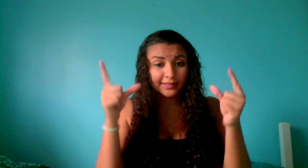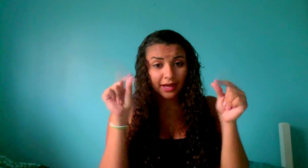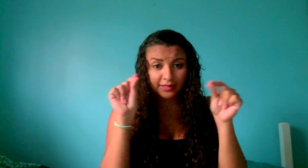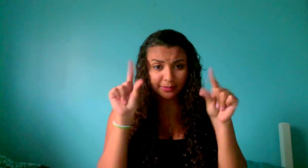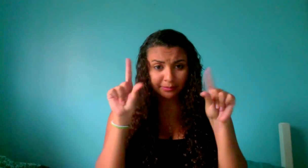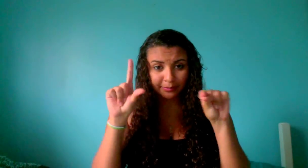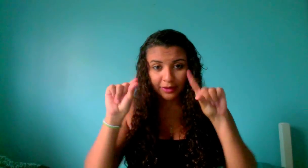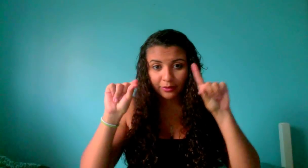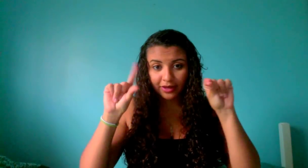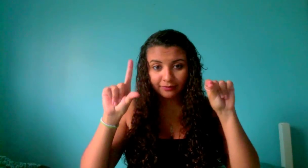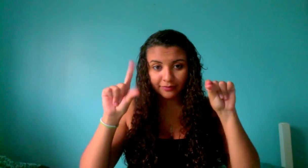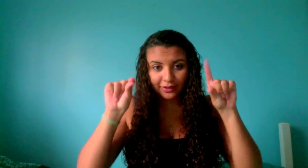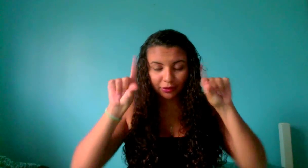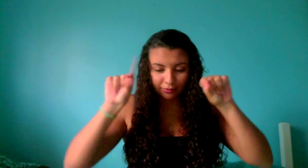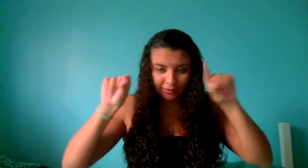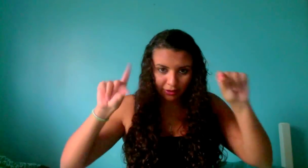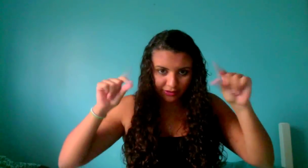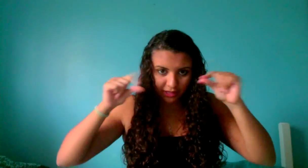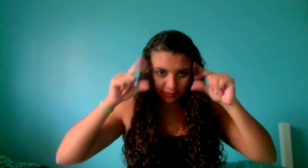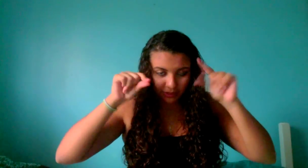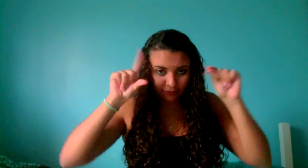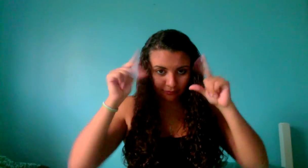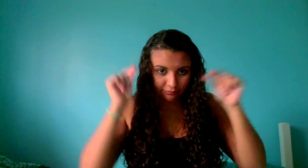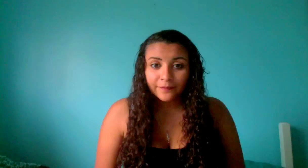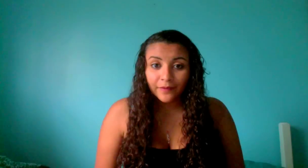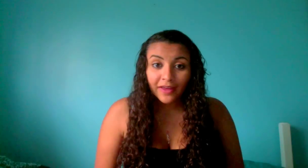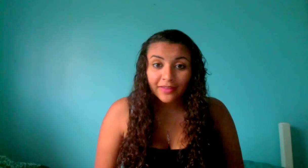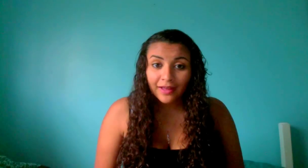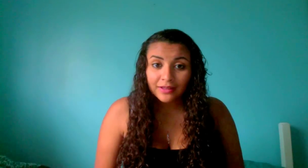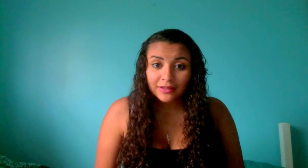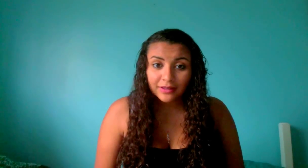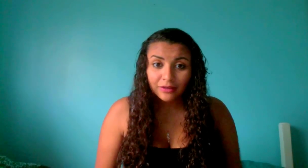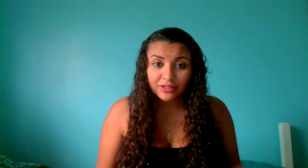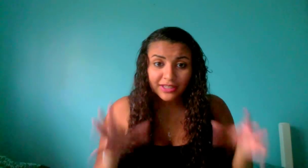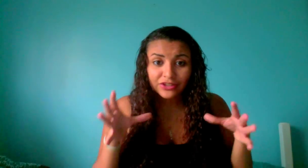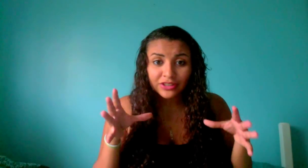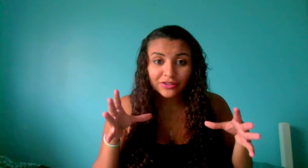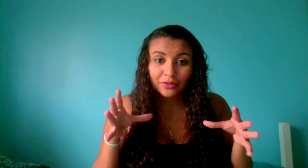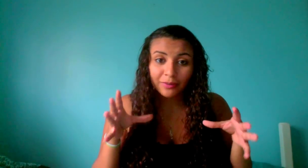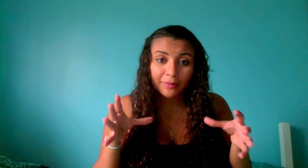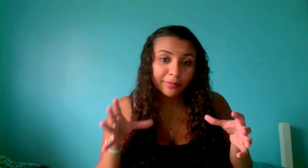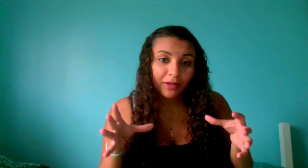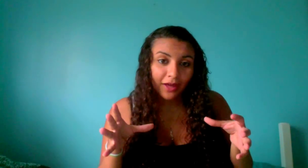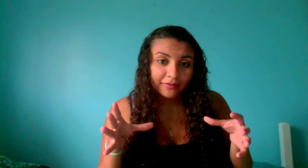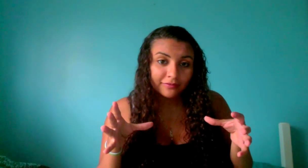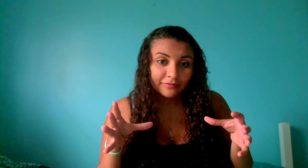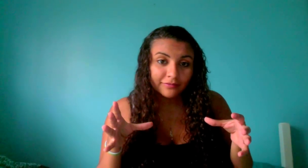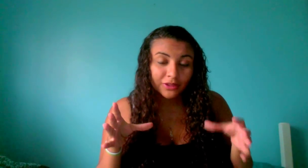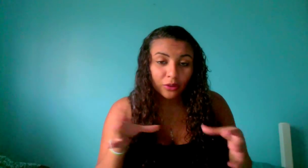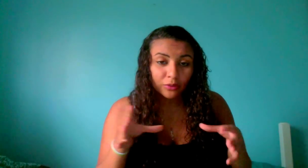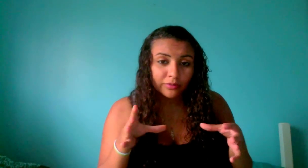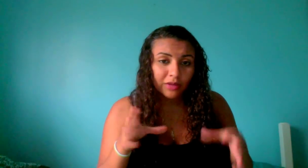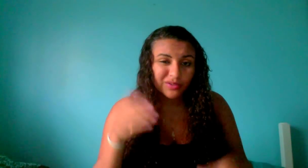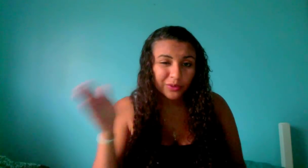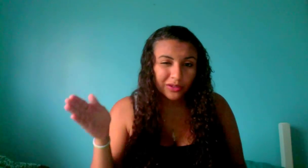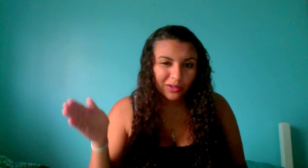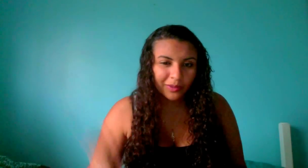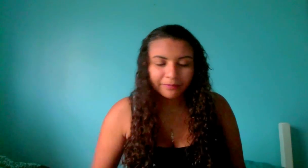is gossip by the way like little mouse gossiping okay that little section is gonna pop up a lot so i'll review it in a little bit